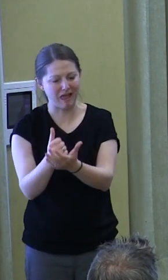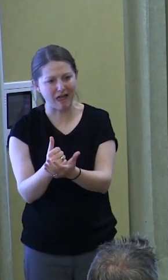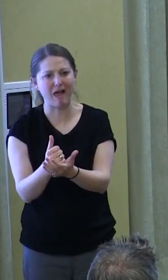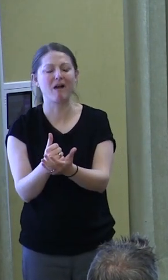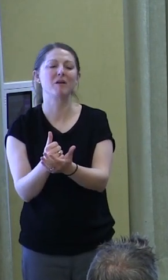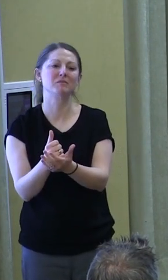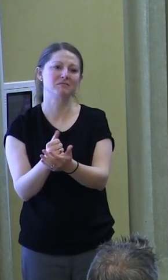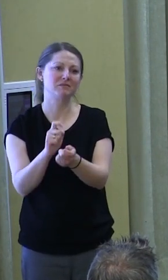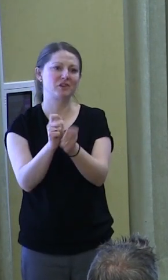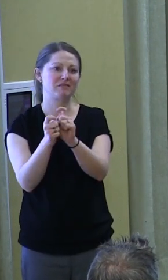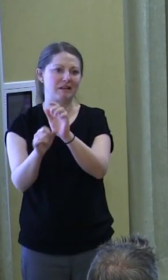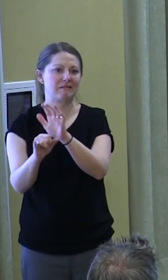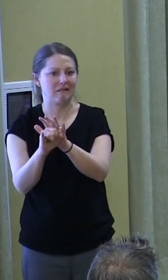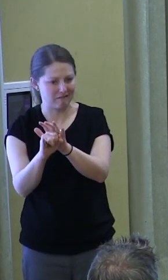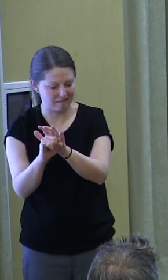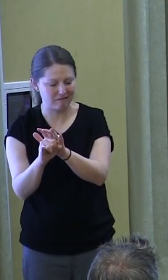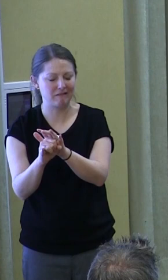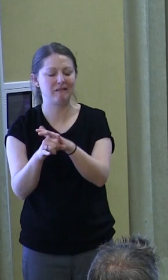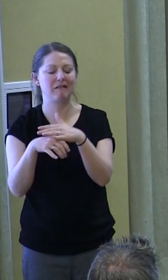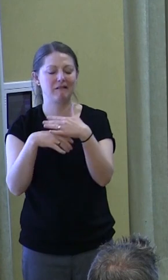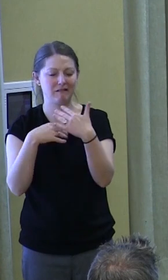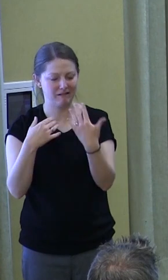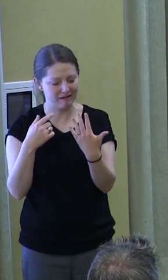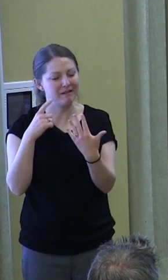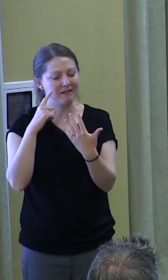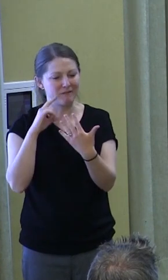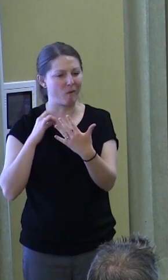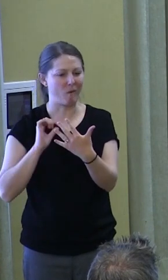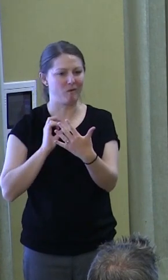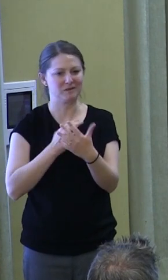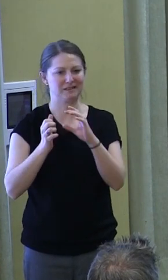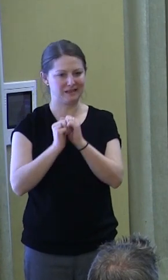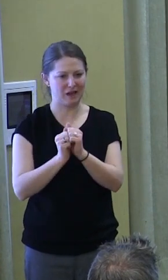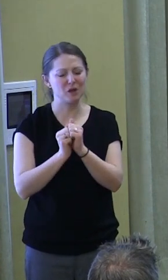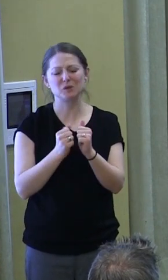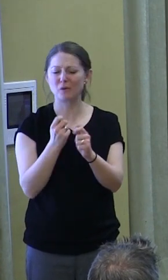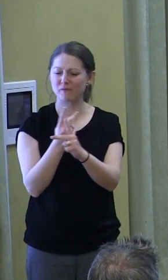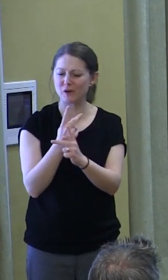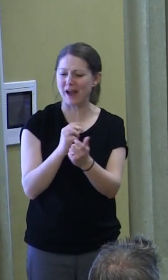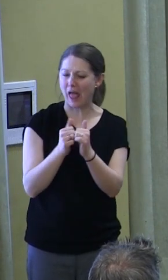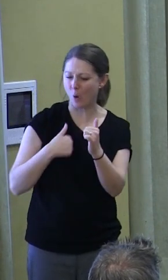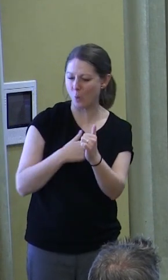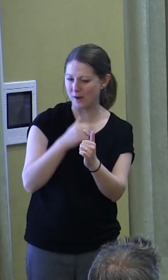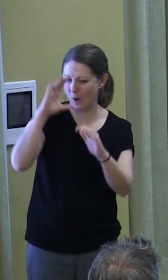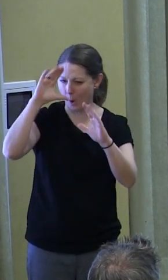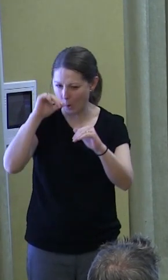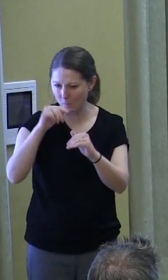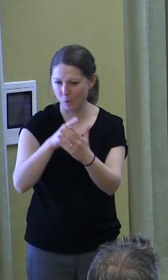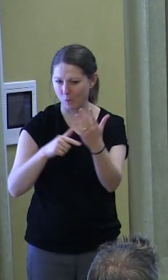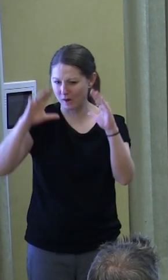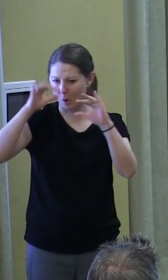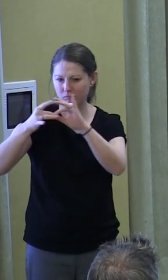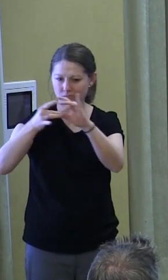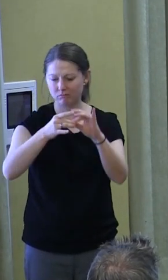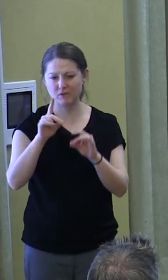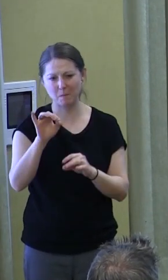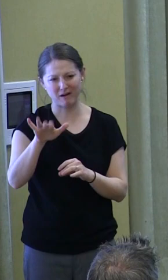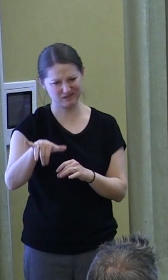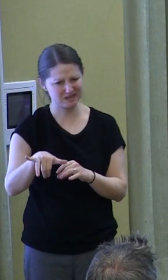identity for us together. So I'm going to consider both how we hope and what we hope in democracy.